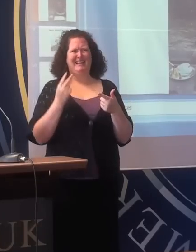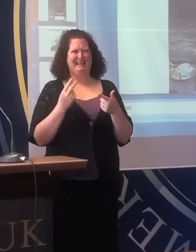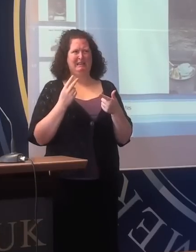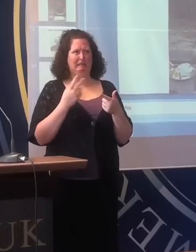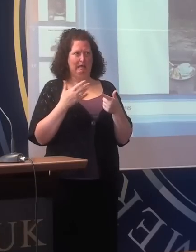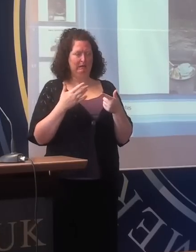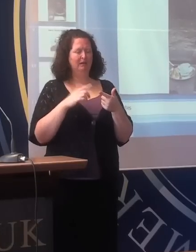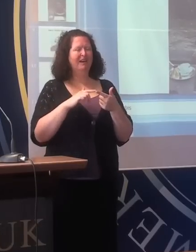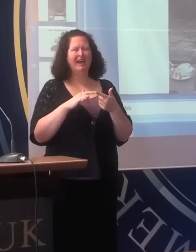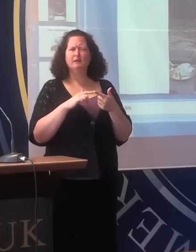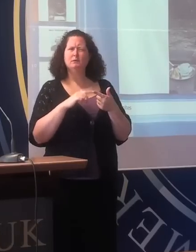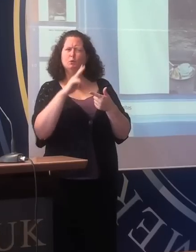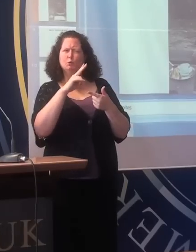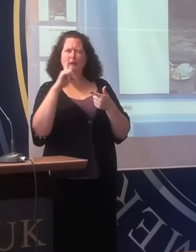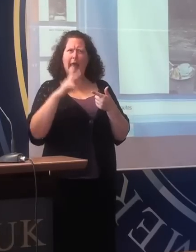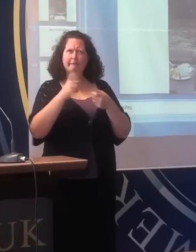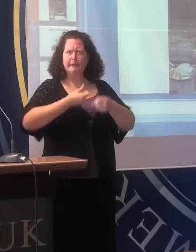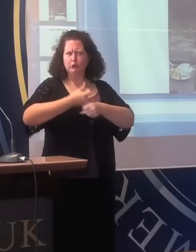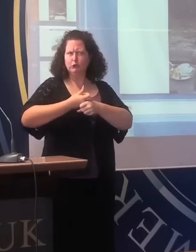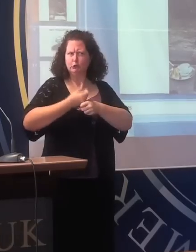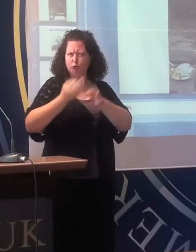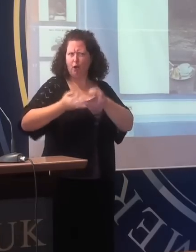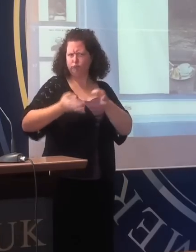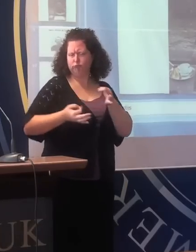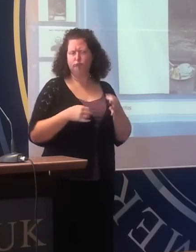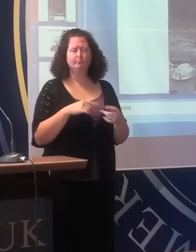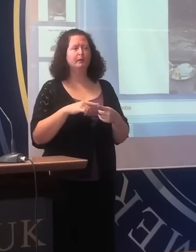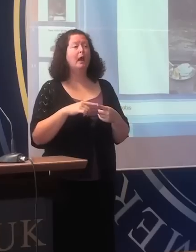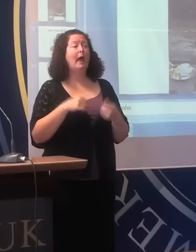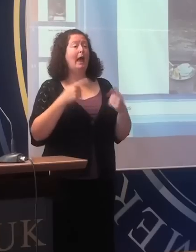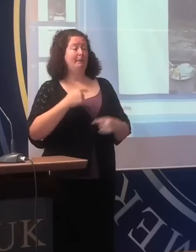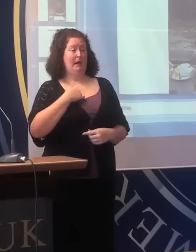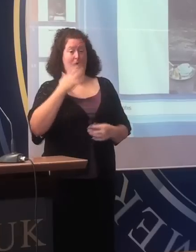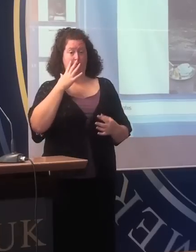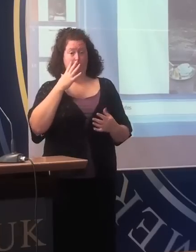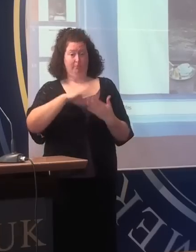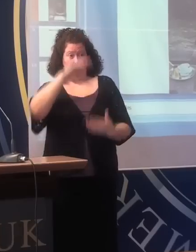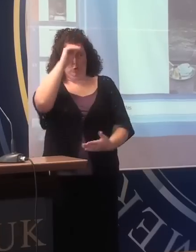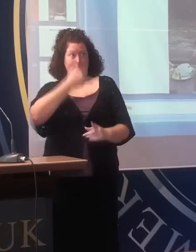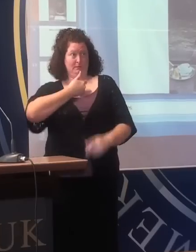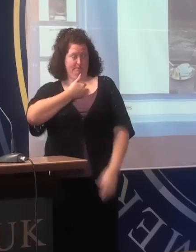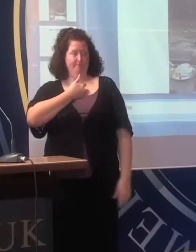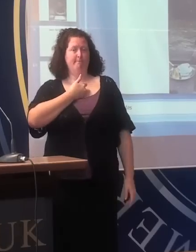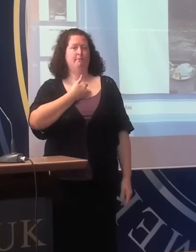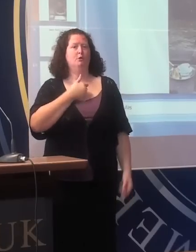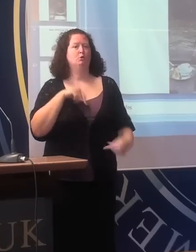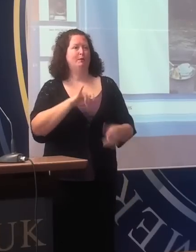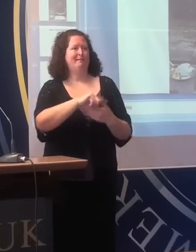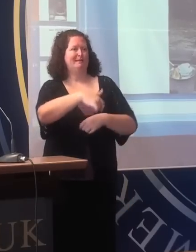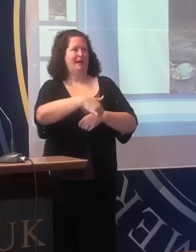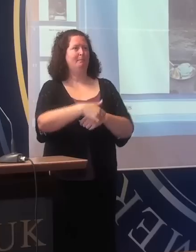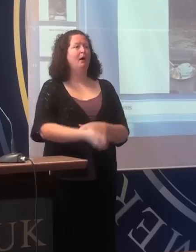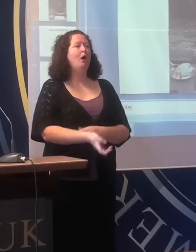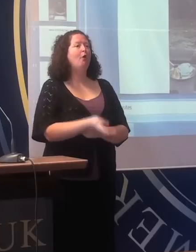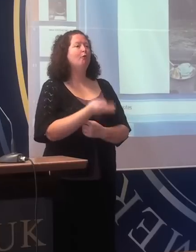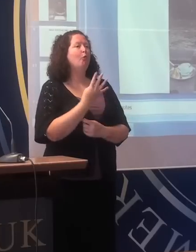suppose, very little heard of it, was that I discovered in the course of it, that four trials